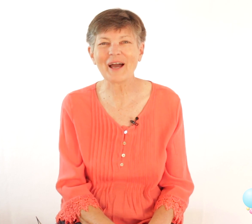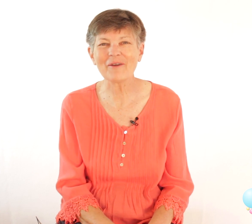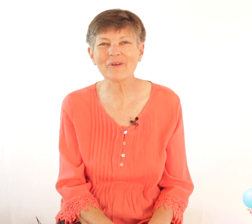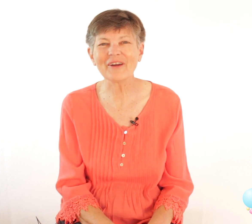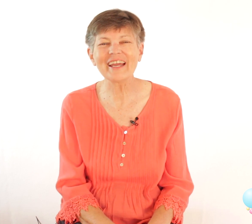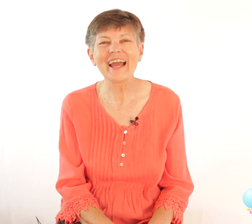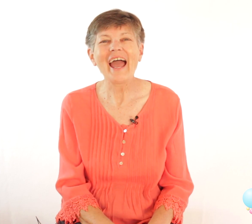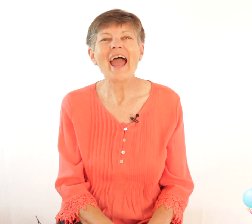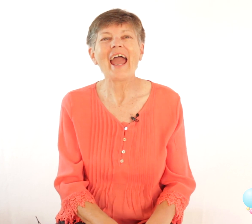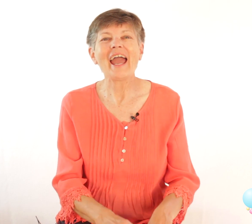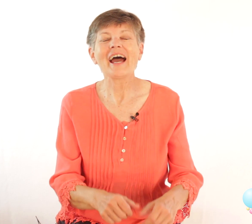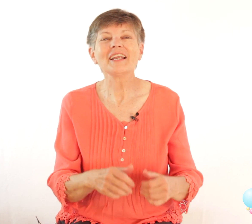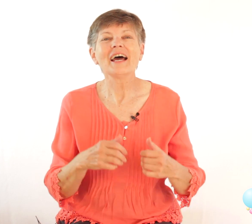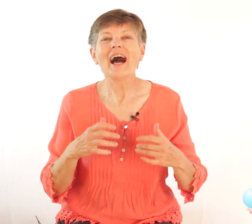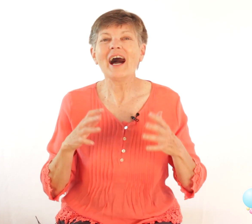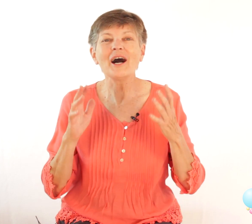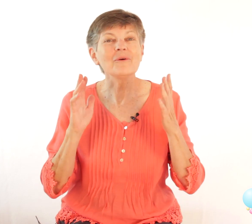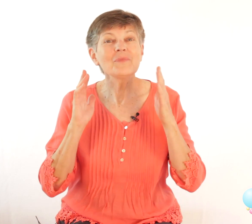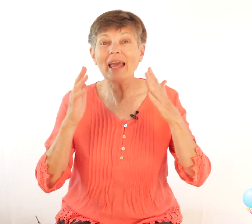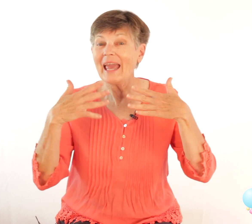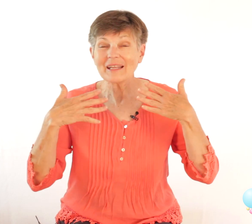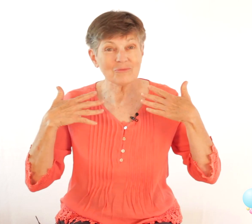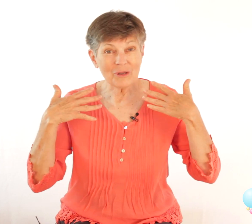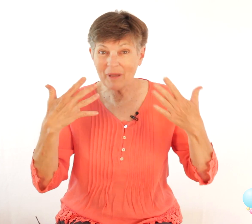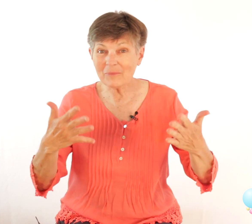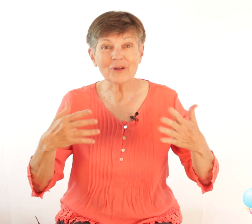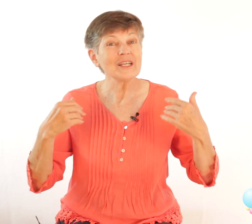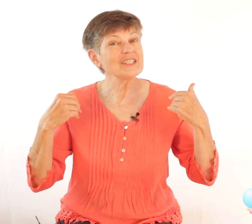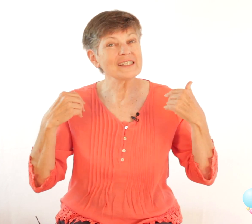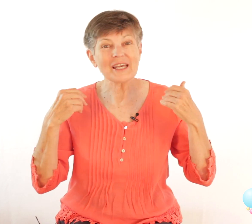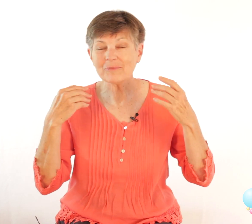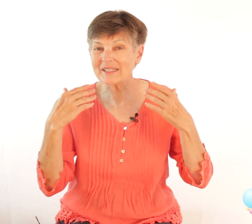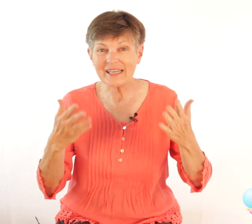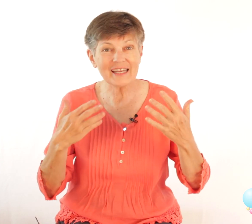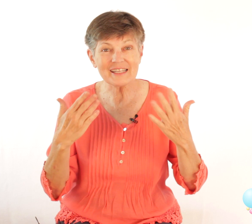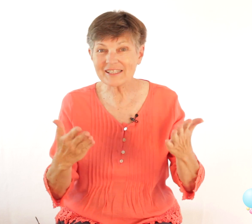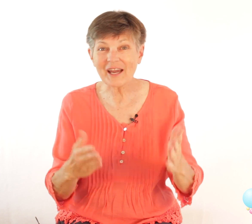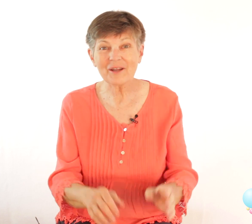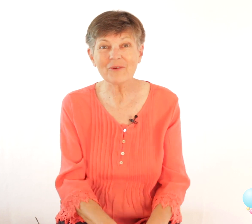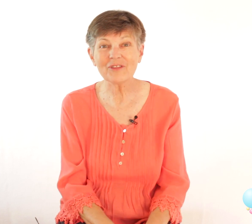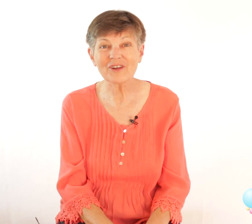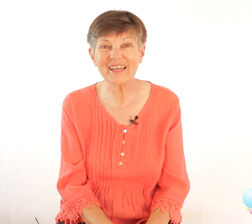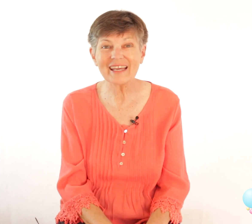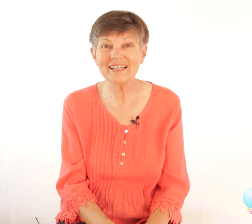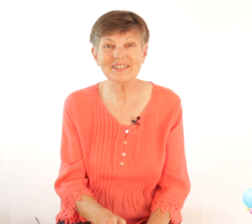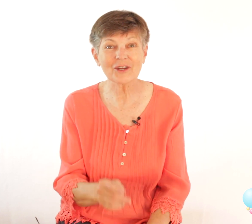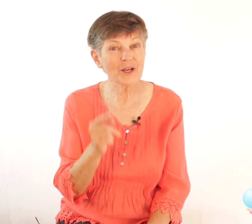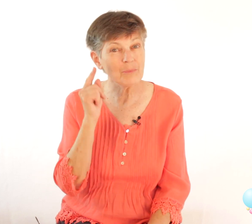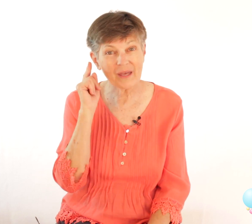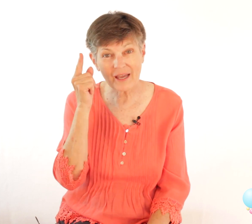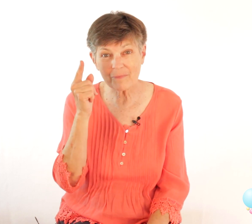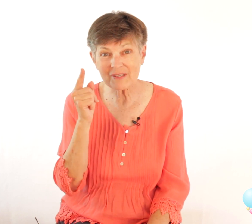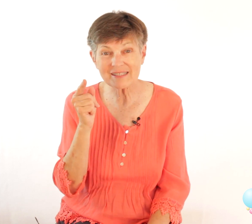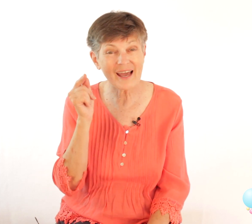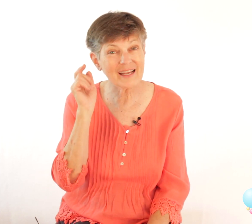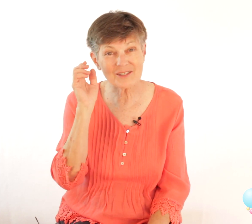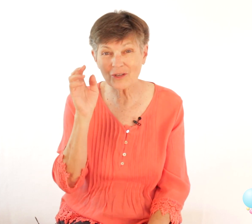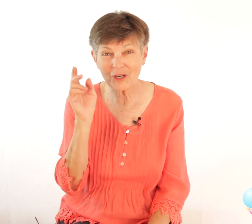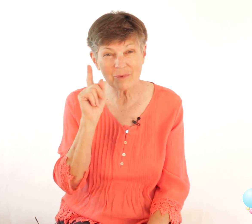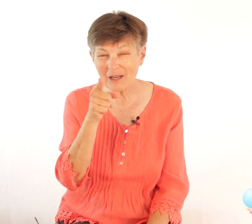library and remember just keep singing and signing with your kids they're going to pick up the signs and they're going to be